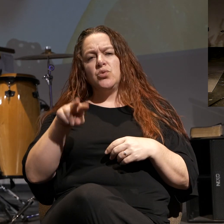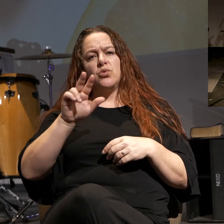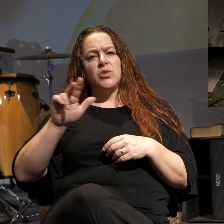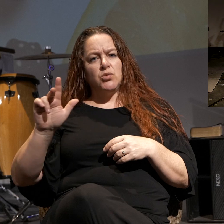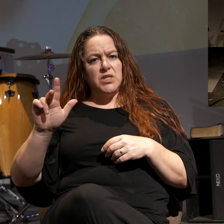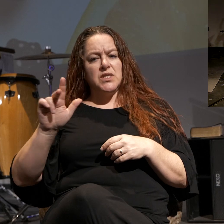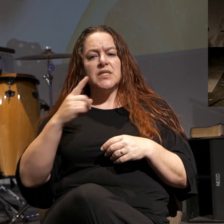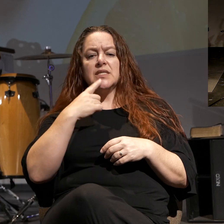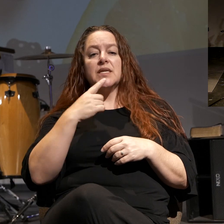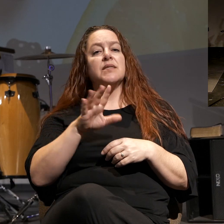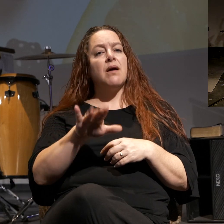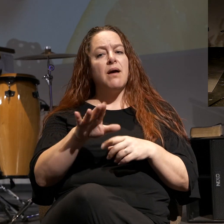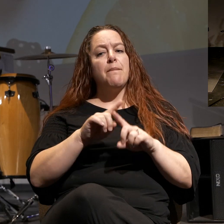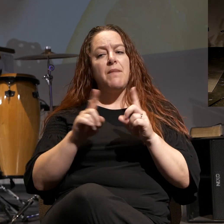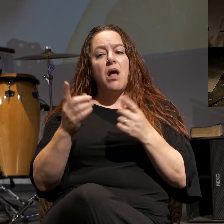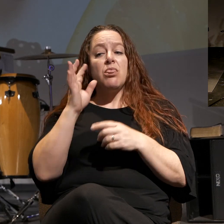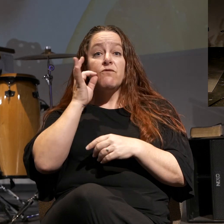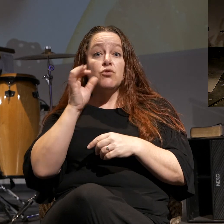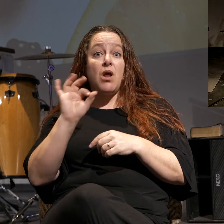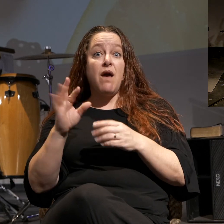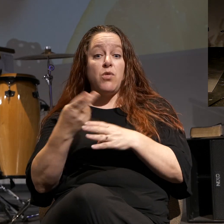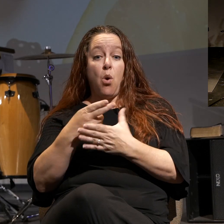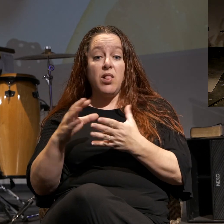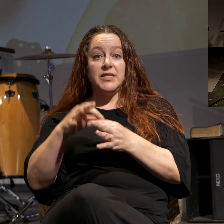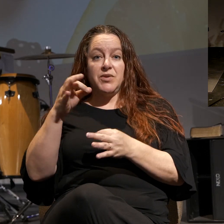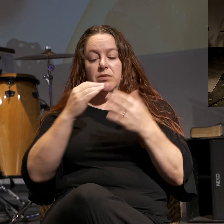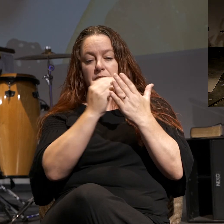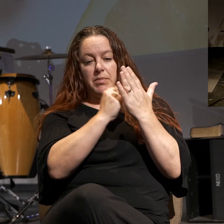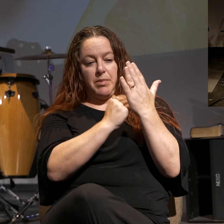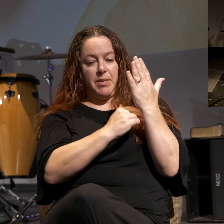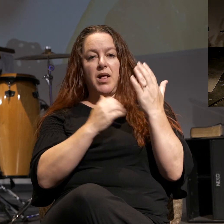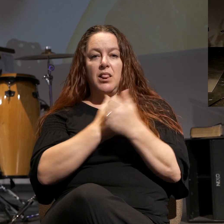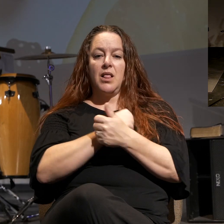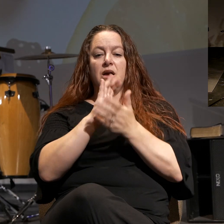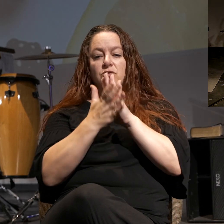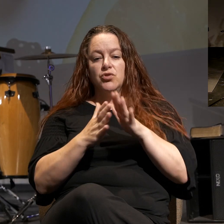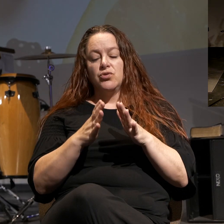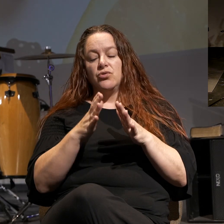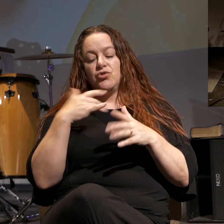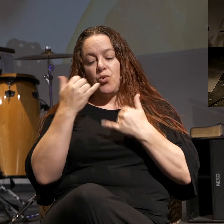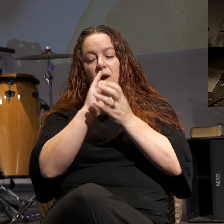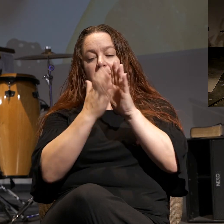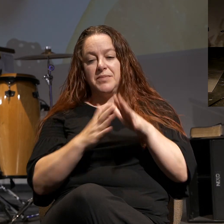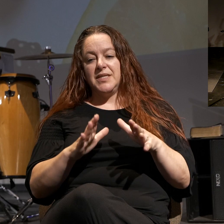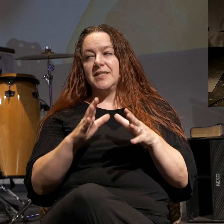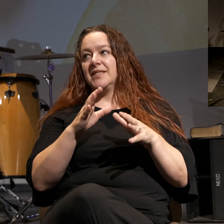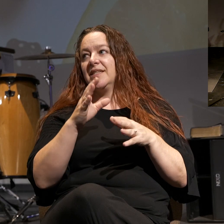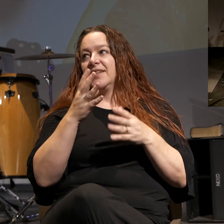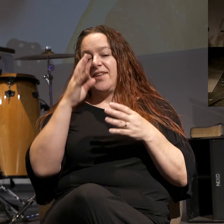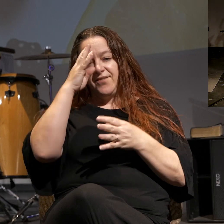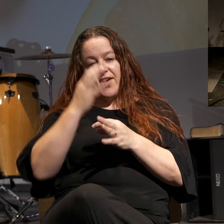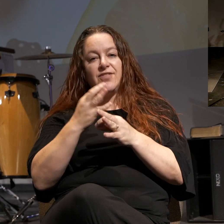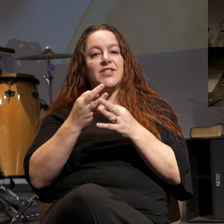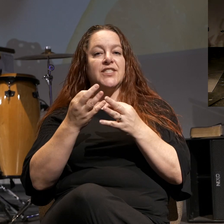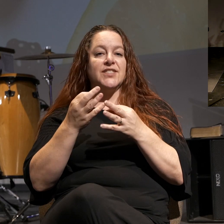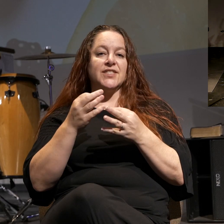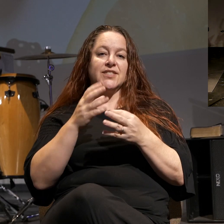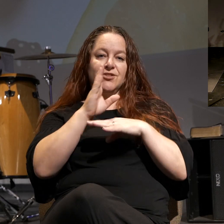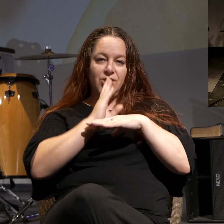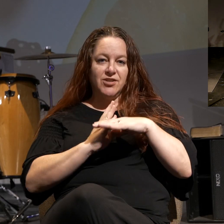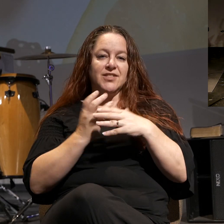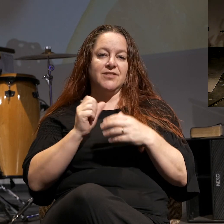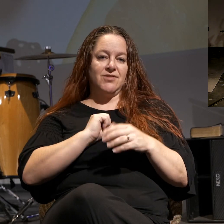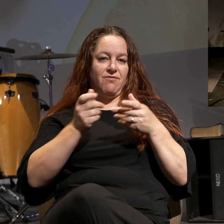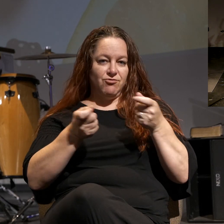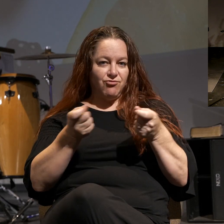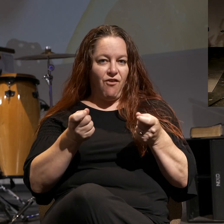he says here, but the fruit of the Holy Spirit, and then he goes through the list, love, joy, peace, patience, kindness, goodness, faithfulness, gentleness, self-control. And then he ends